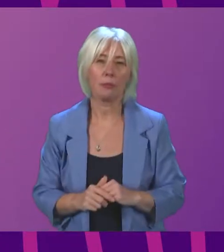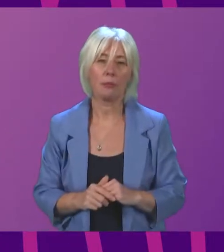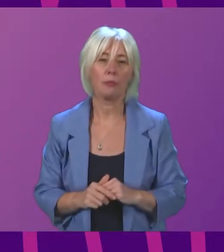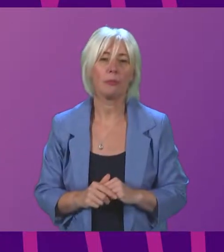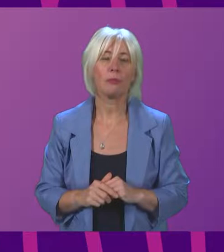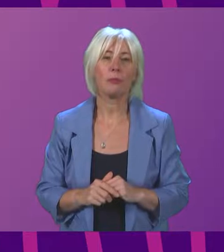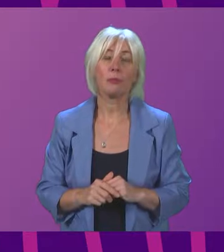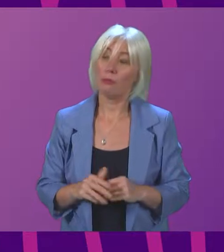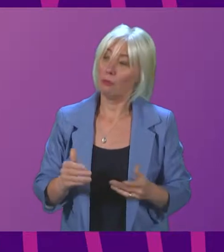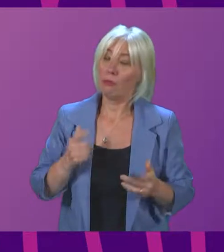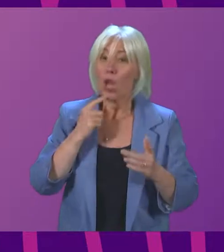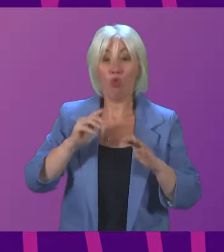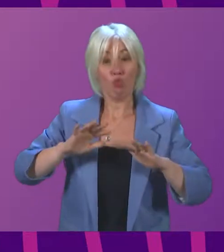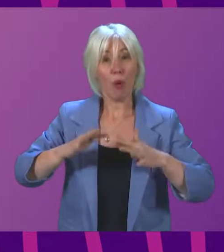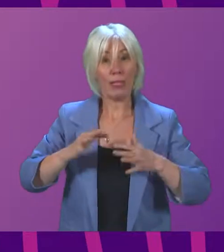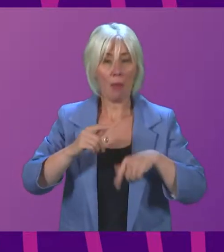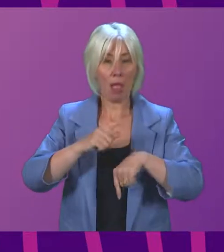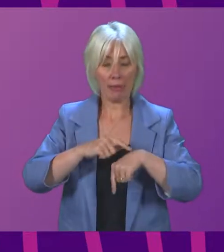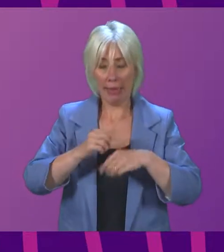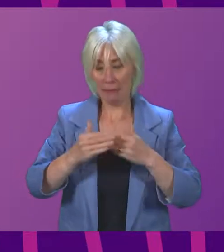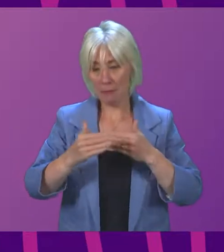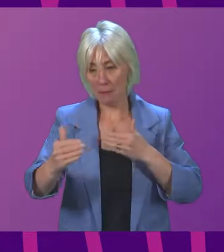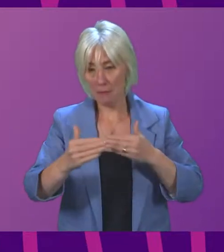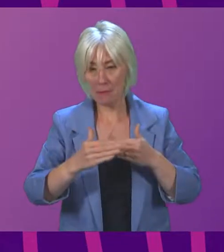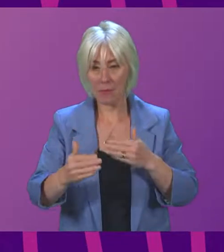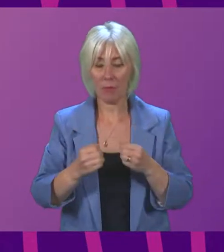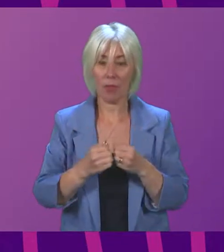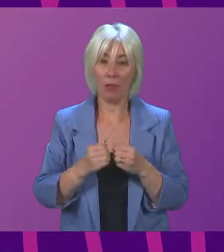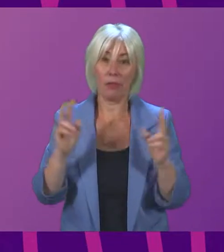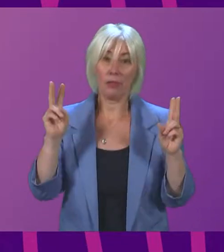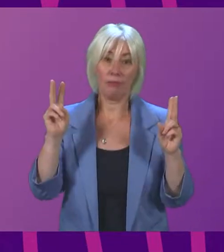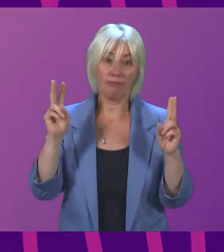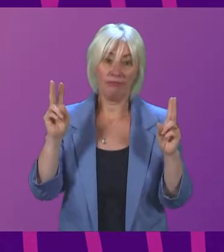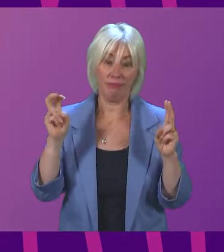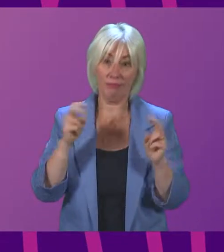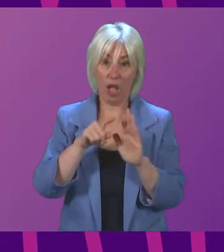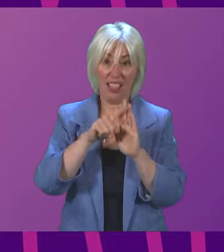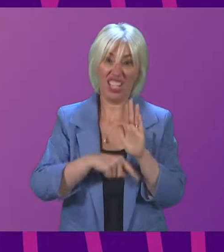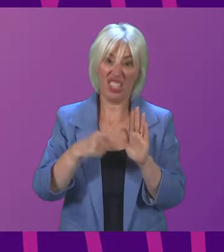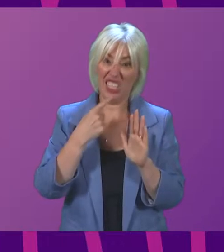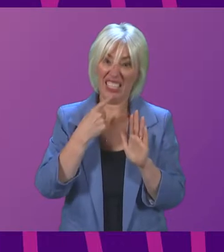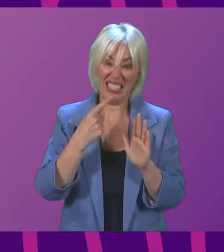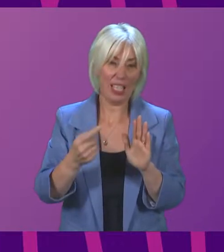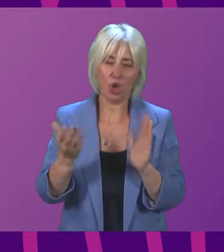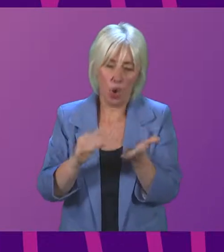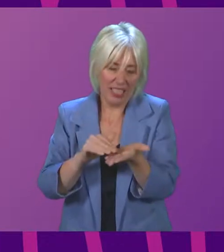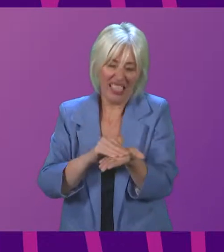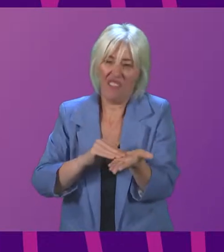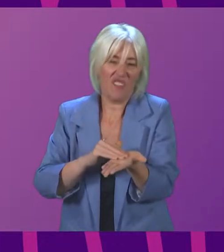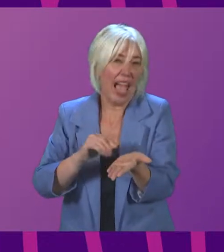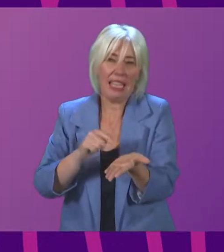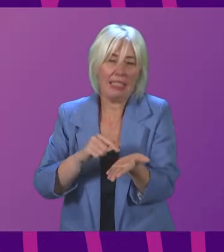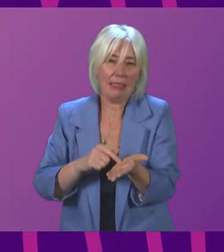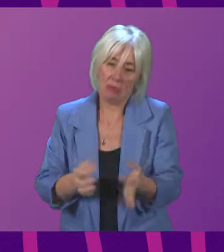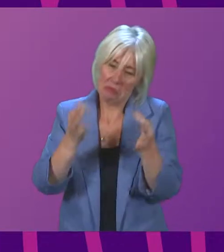Well, a reasonable period is something that's quite often used within legislation, so it's not defined as a